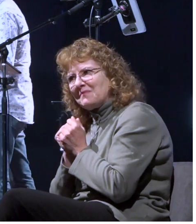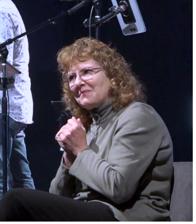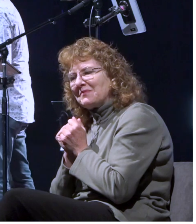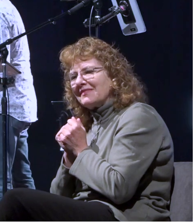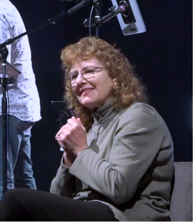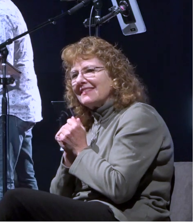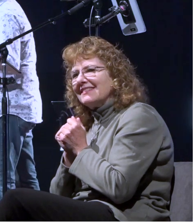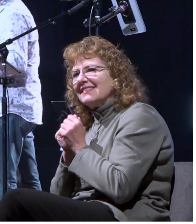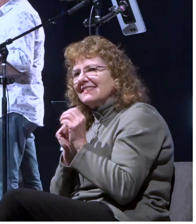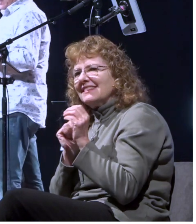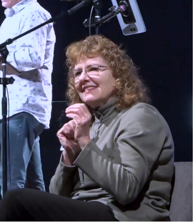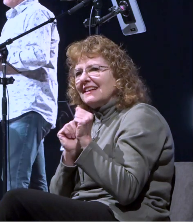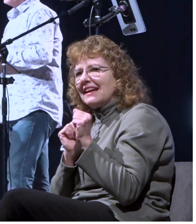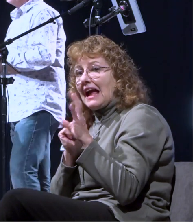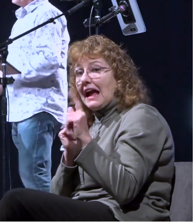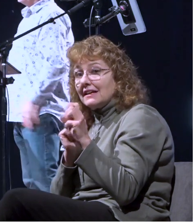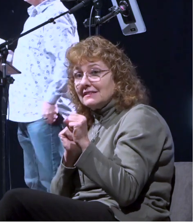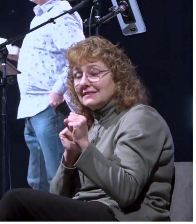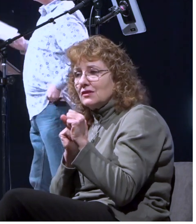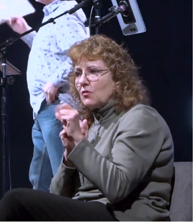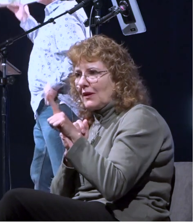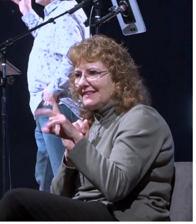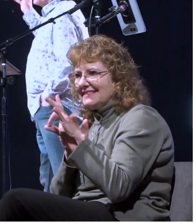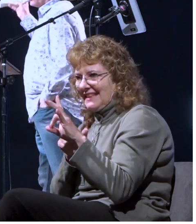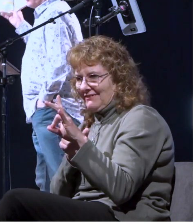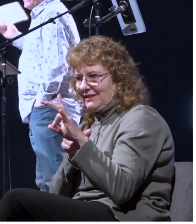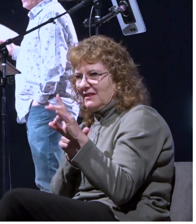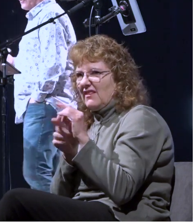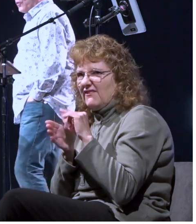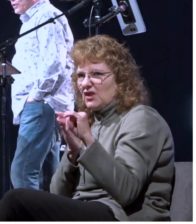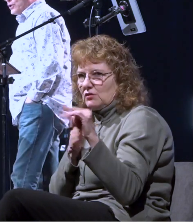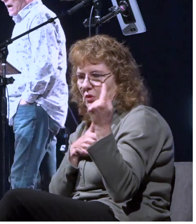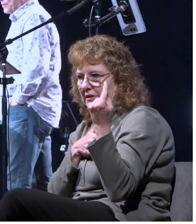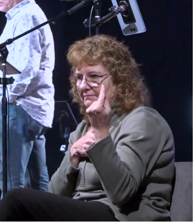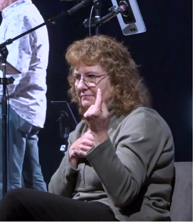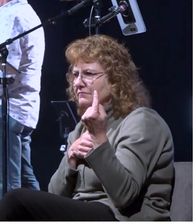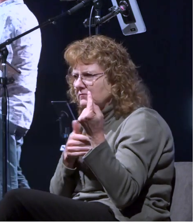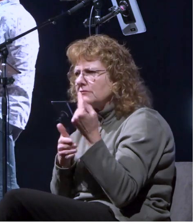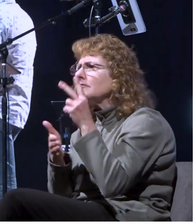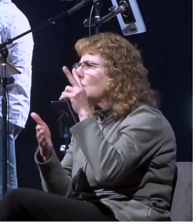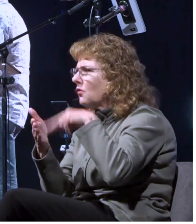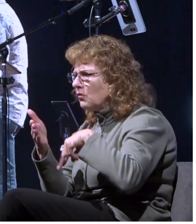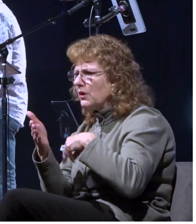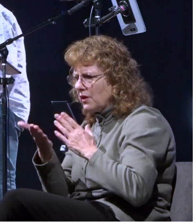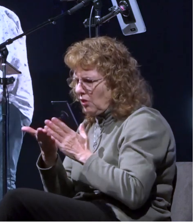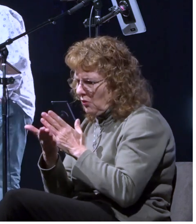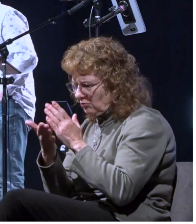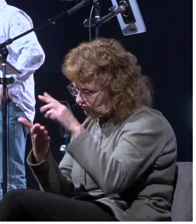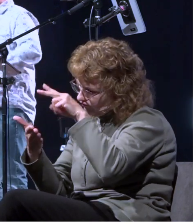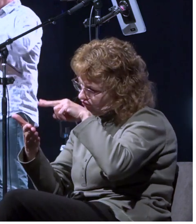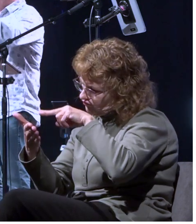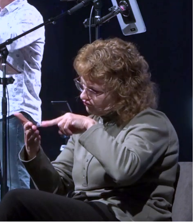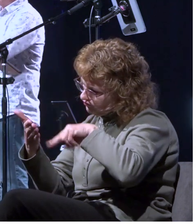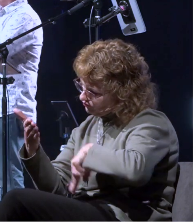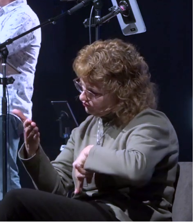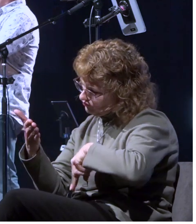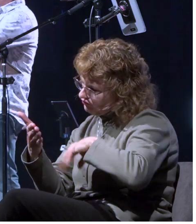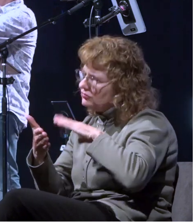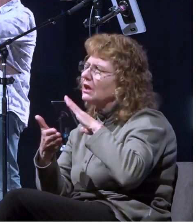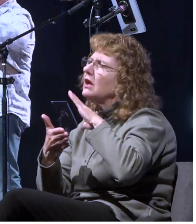7 or 27 verse 1 here's what we're going to do we're going to read it through the chapter uh get some running commentary along the way then we're going